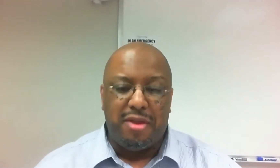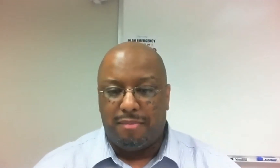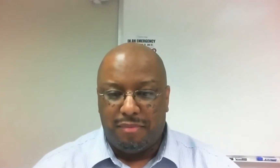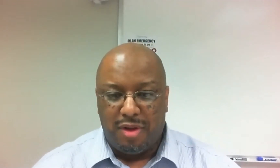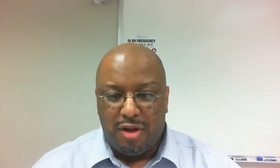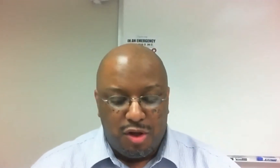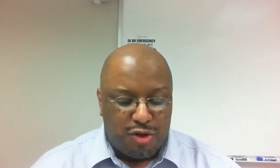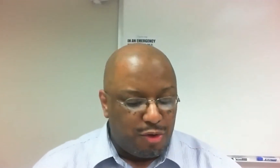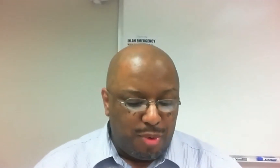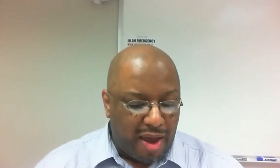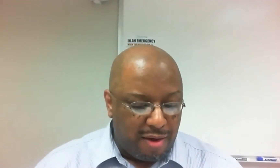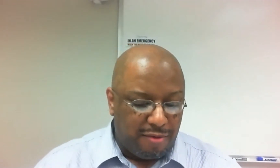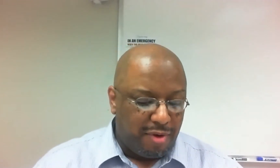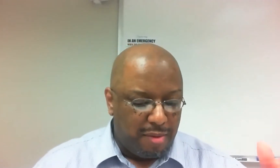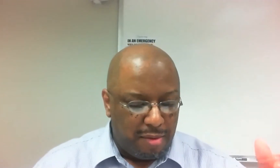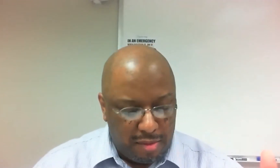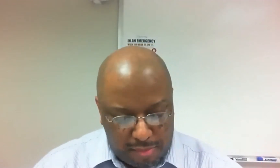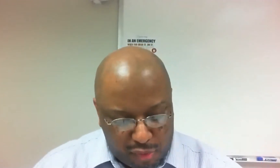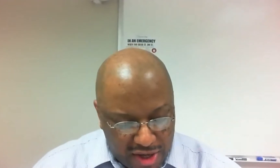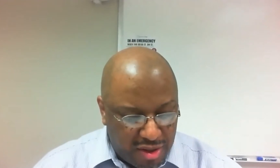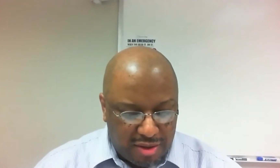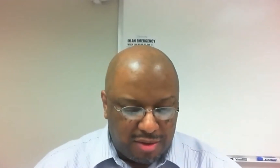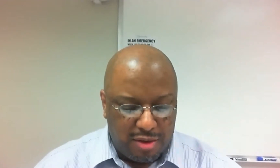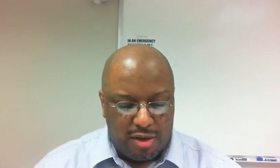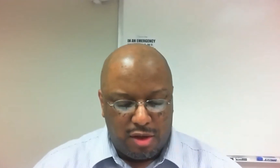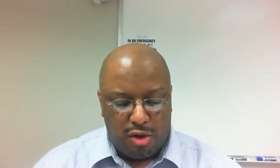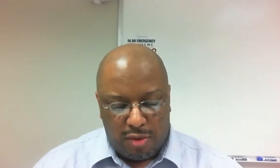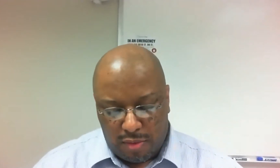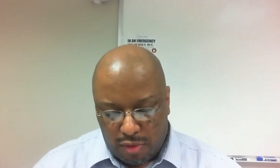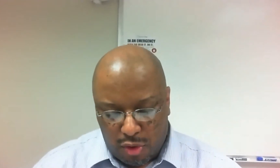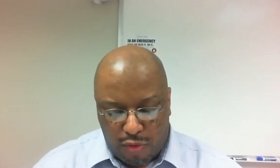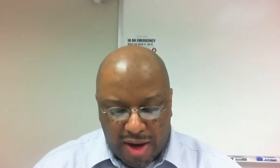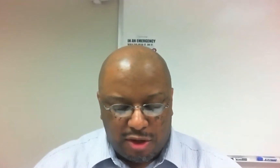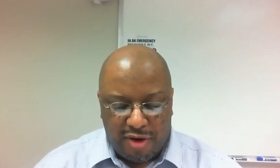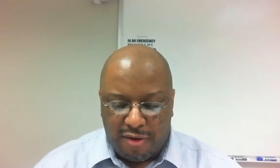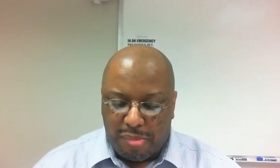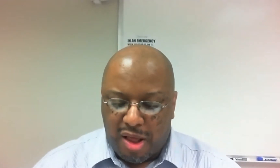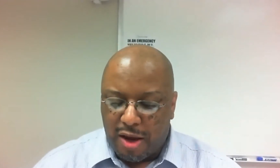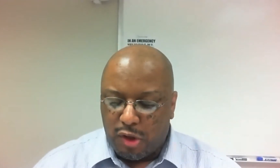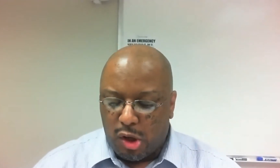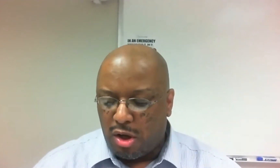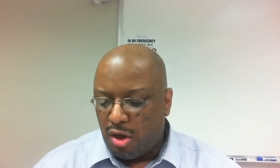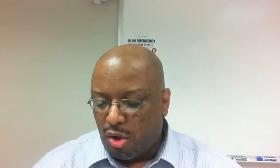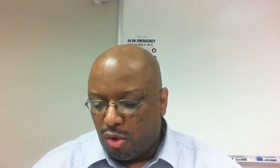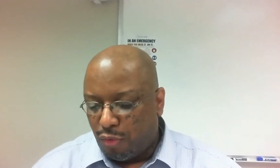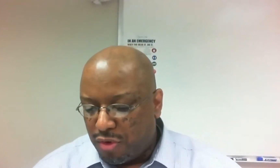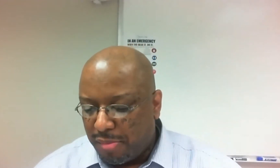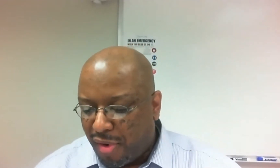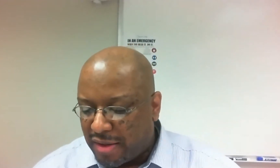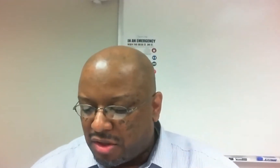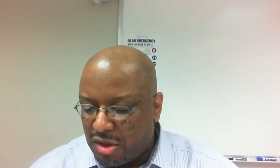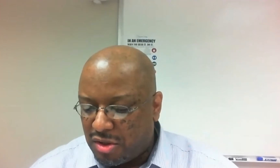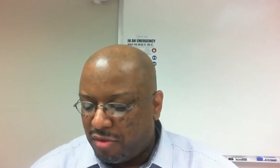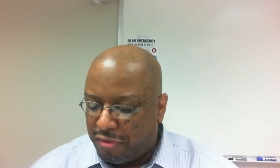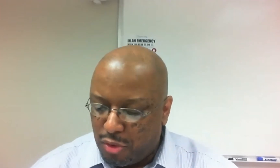to free them. So you have prejudice, no criteria of applying the law, roots